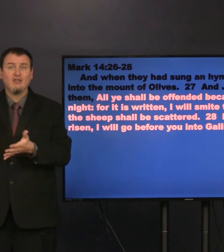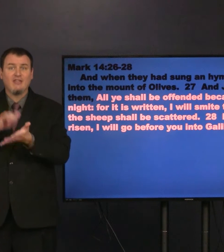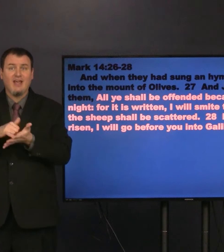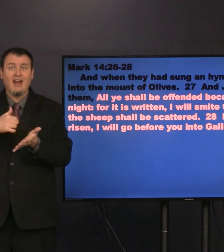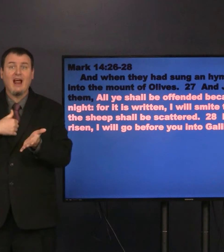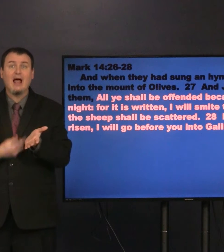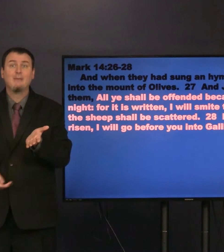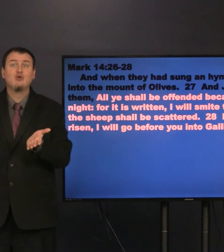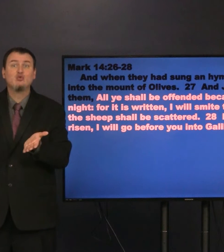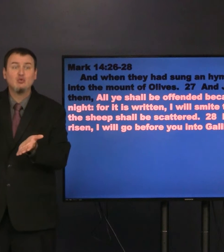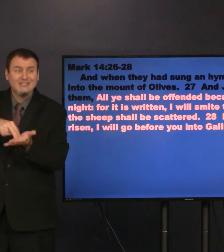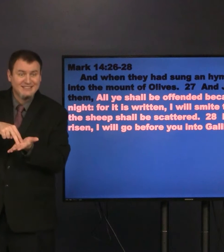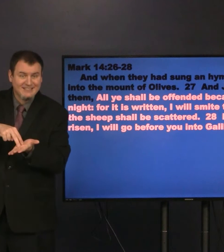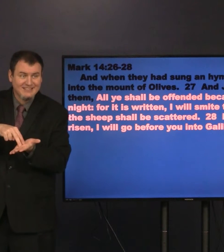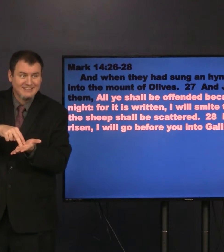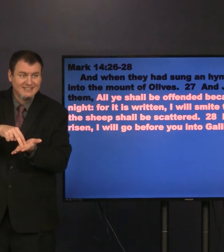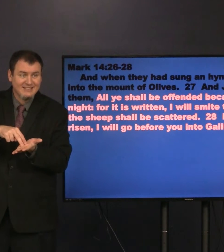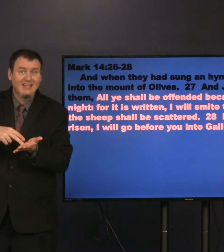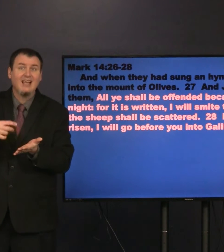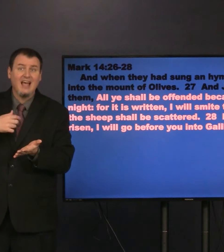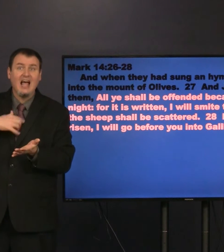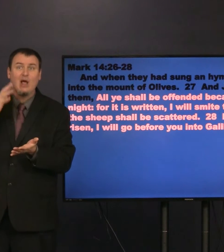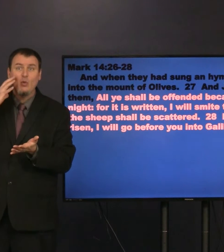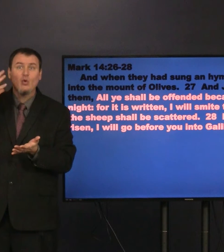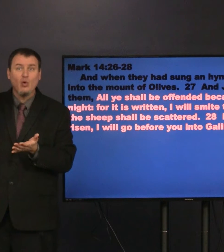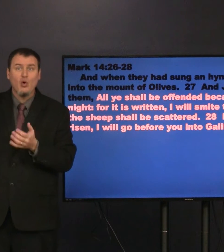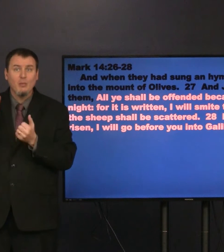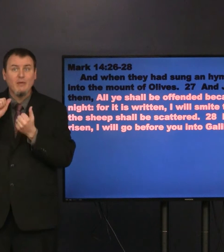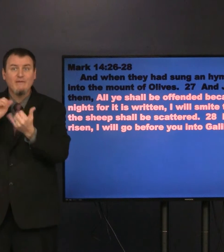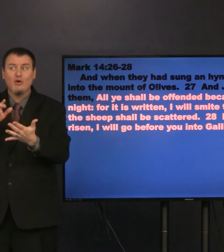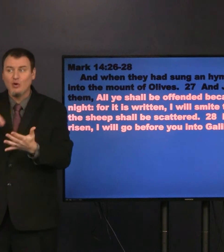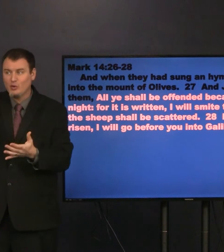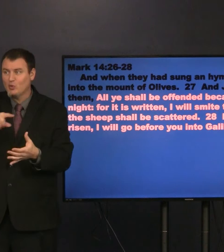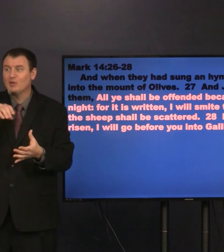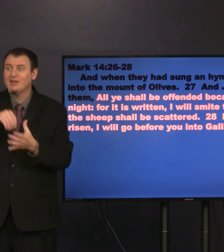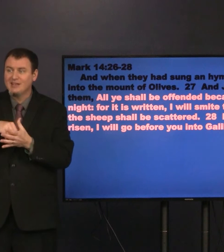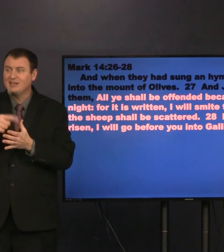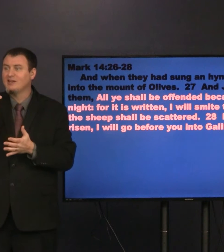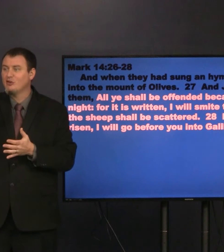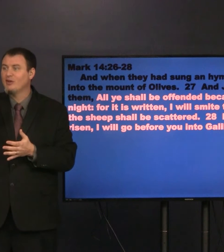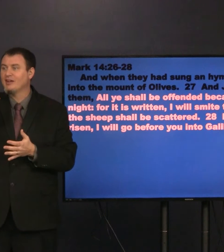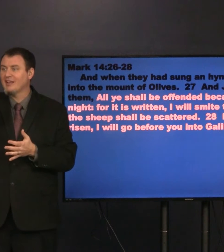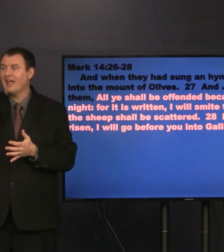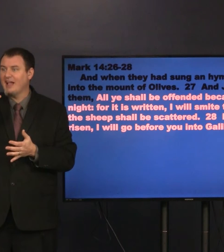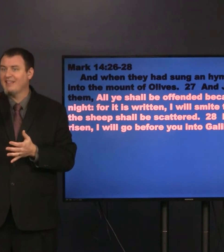But after that I am risen, I will go before you into Galilee.